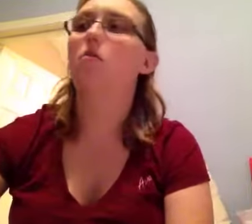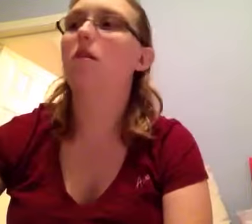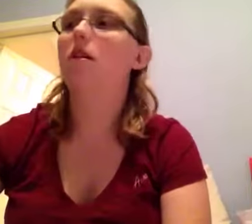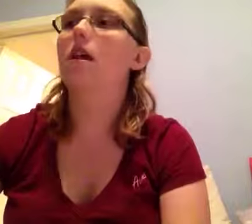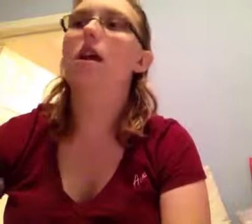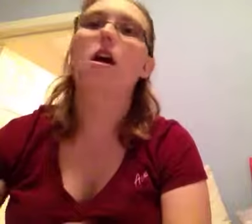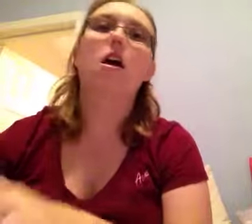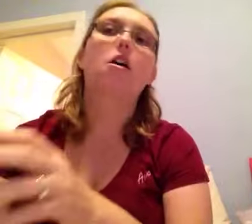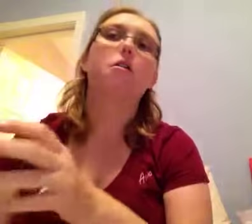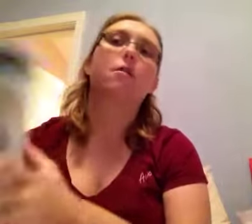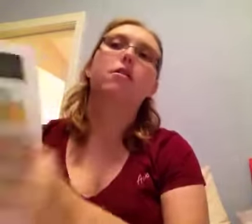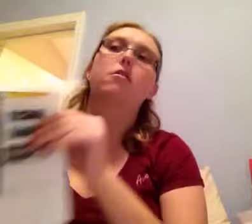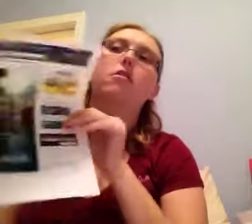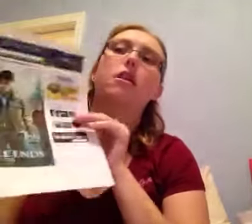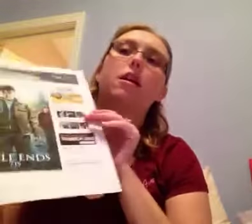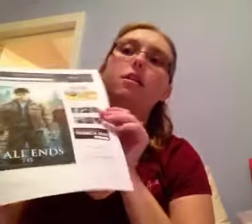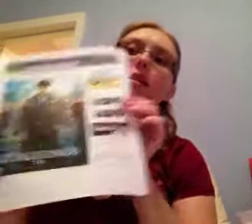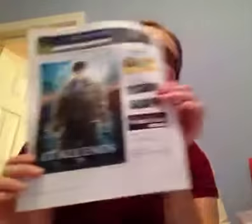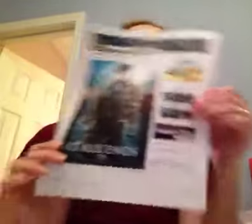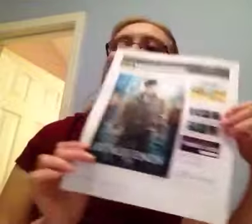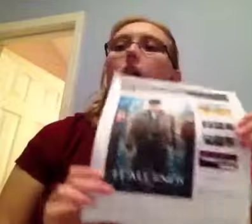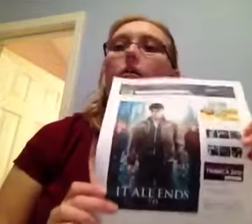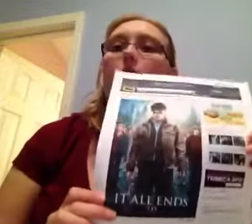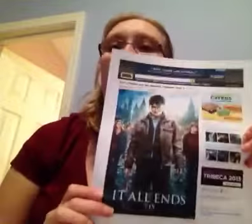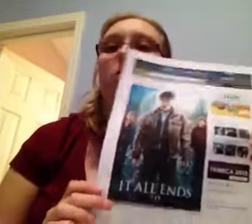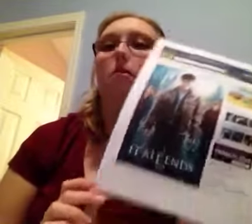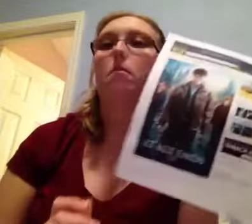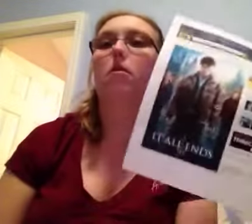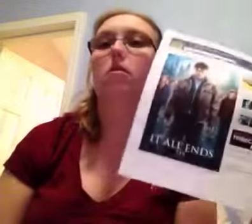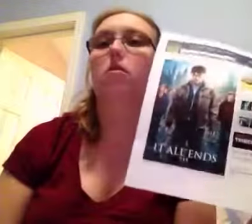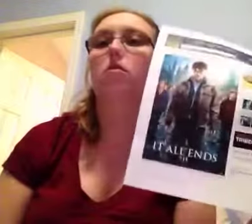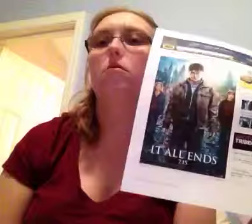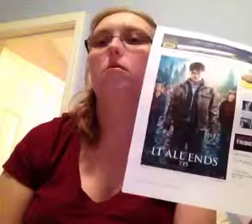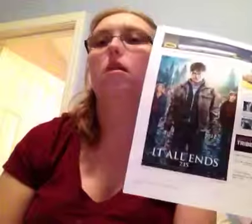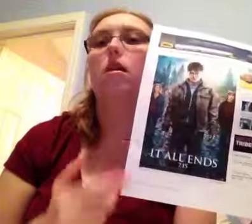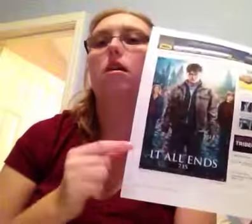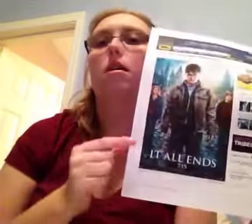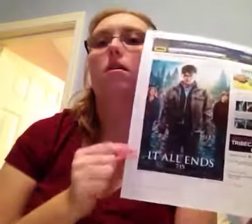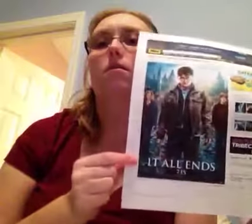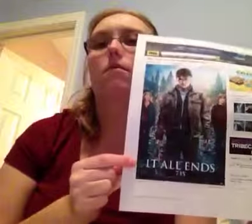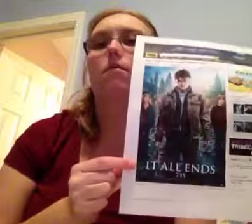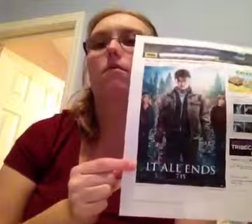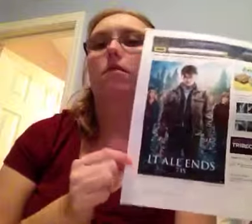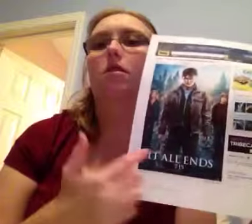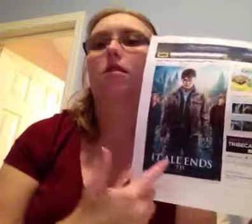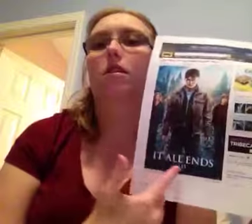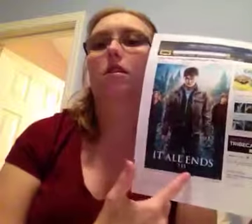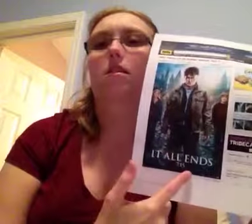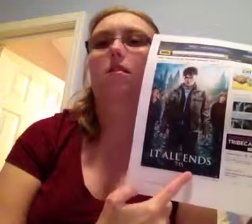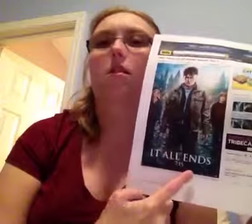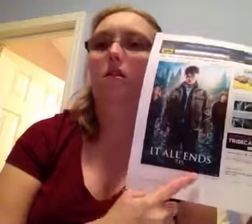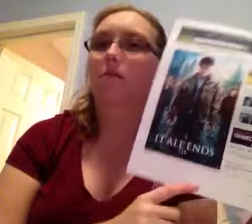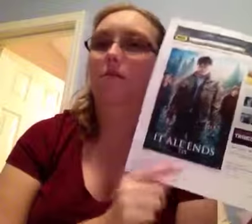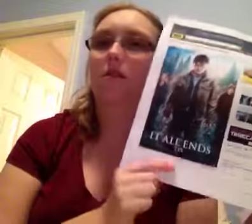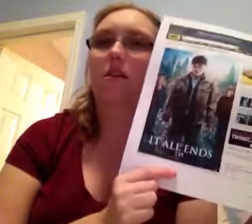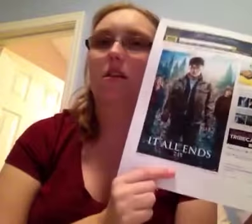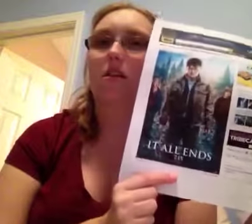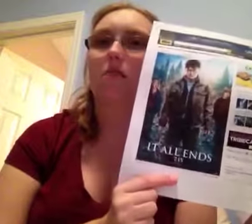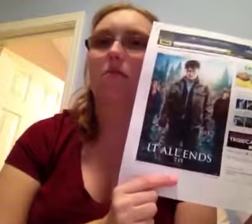was Harry Potter and the Deathly Hallows Part 2. Of course, this talks, but this is the